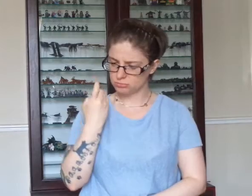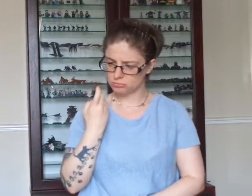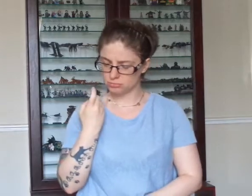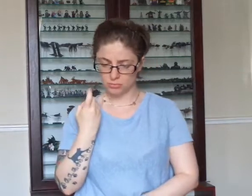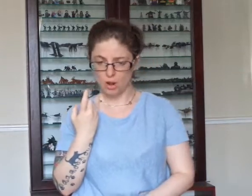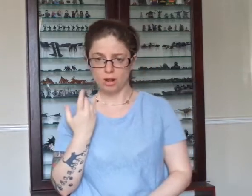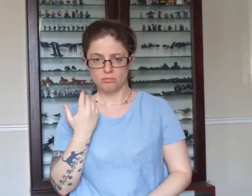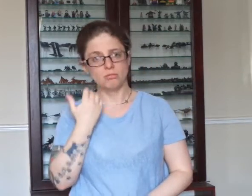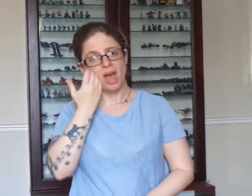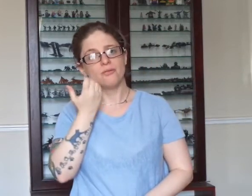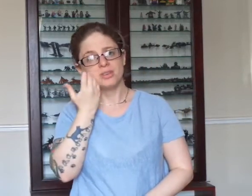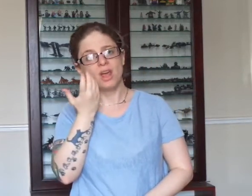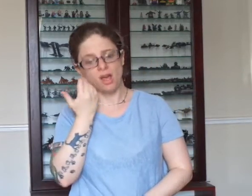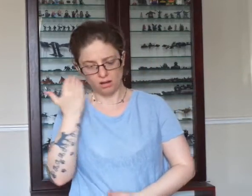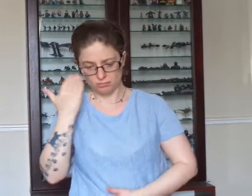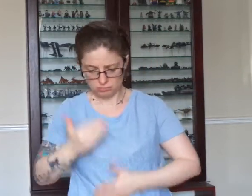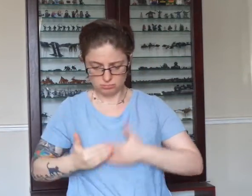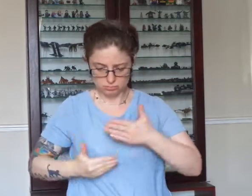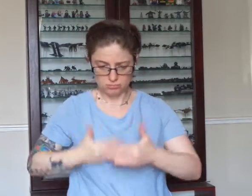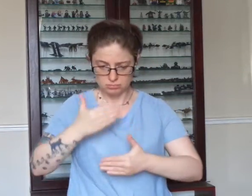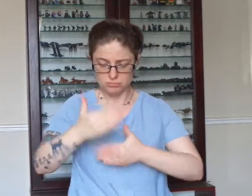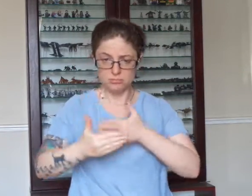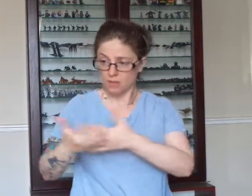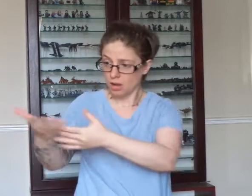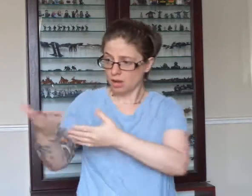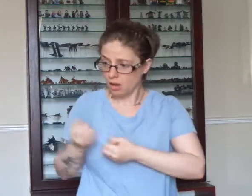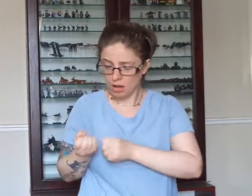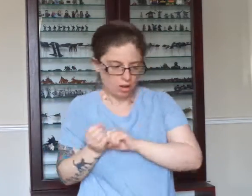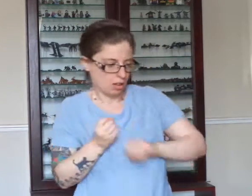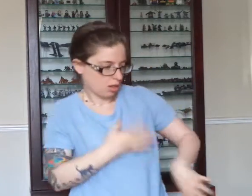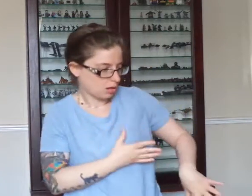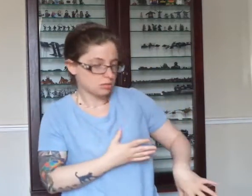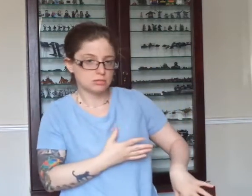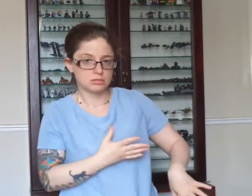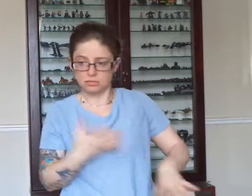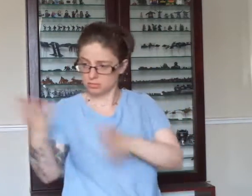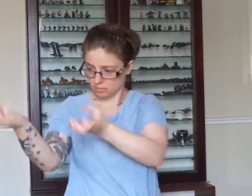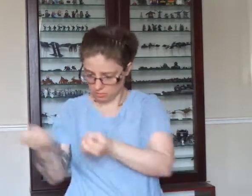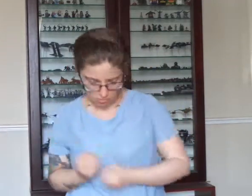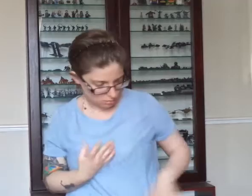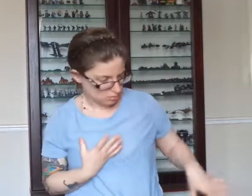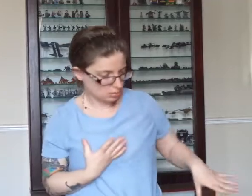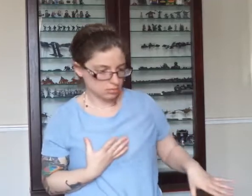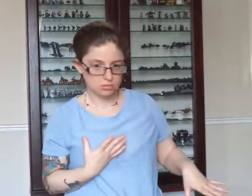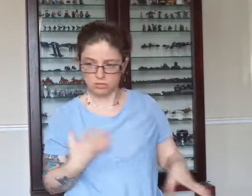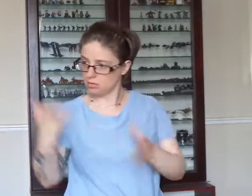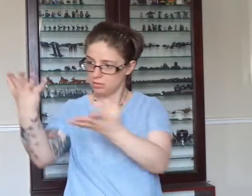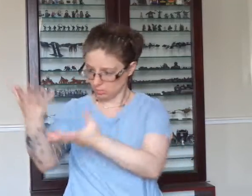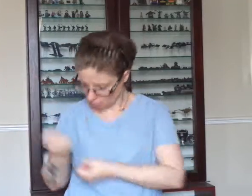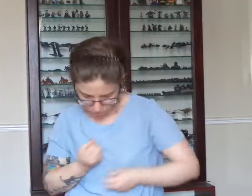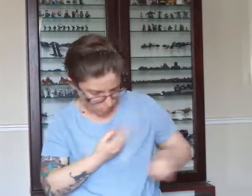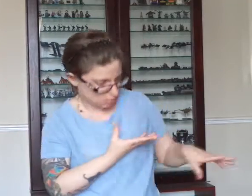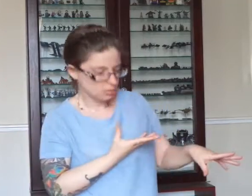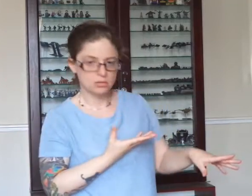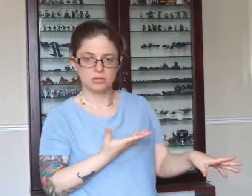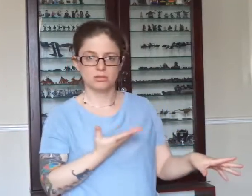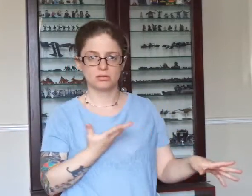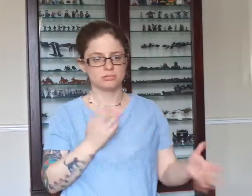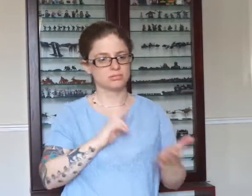lost, but something's gained in living every day.